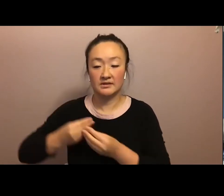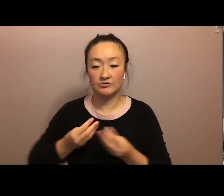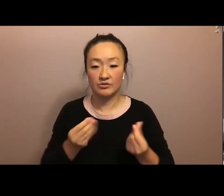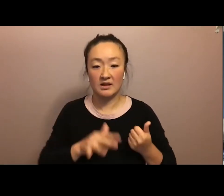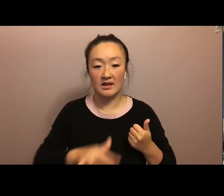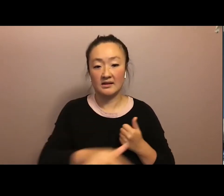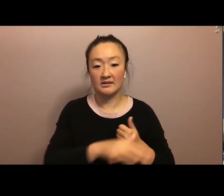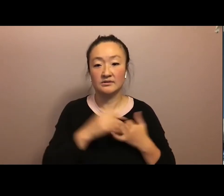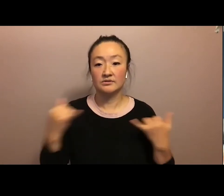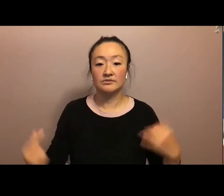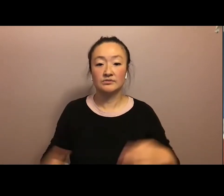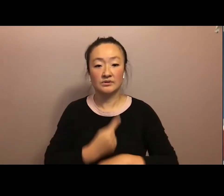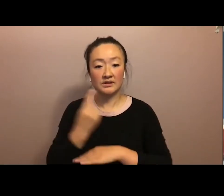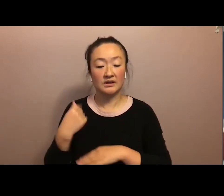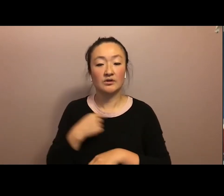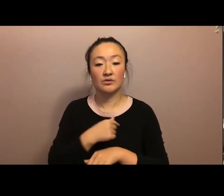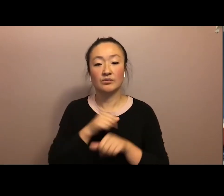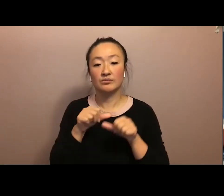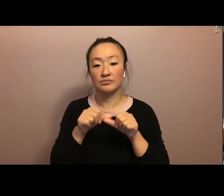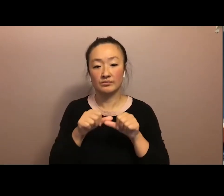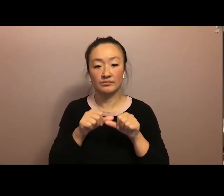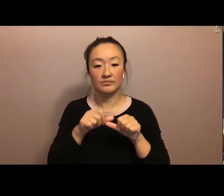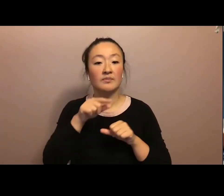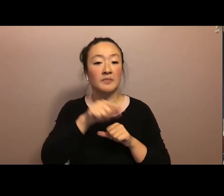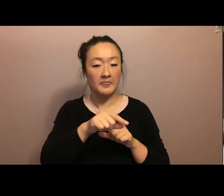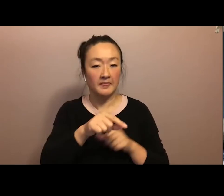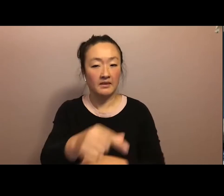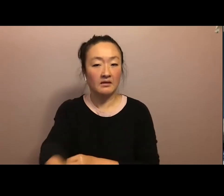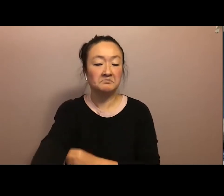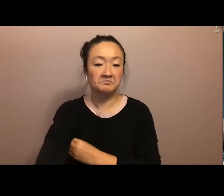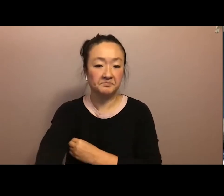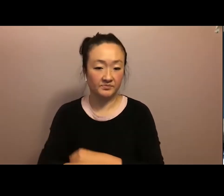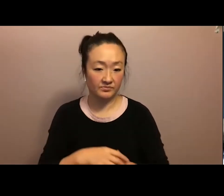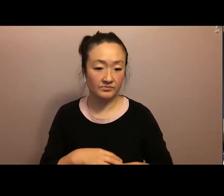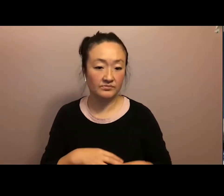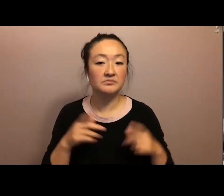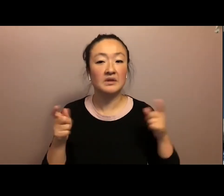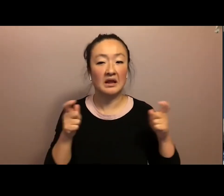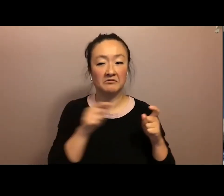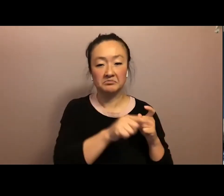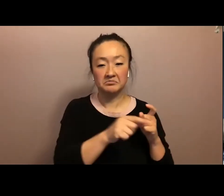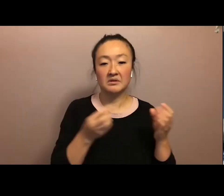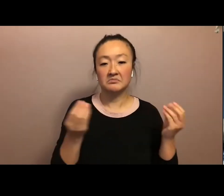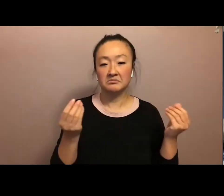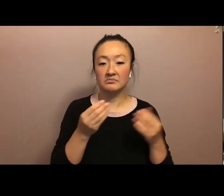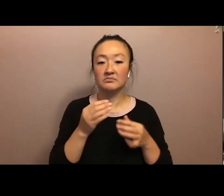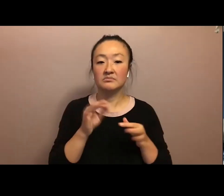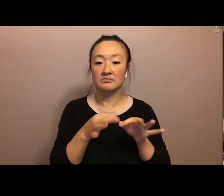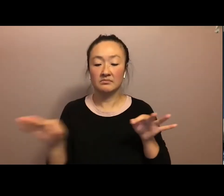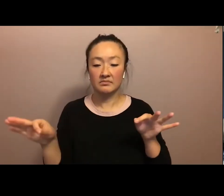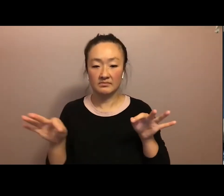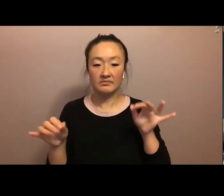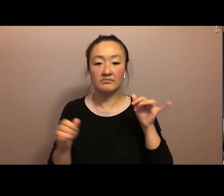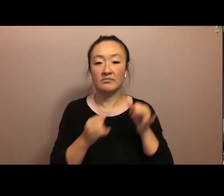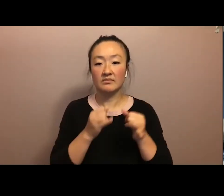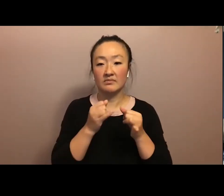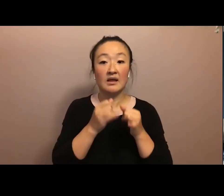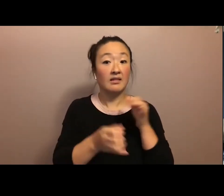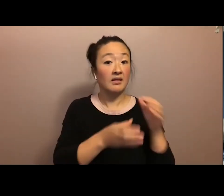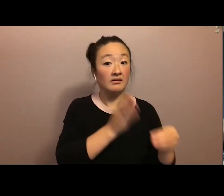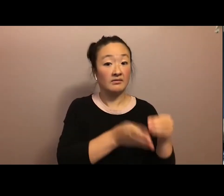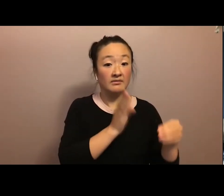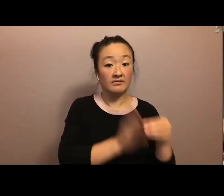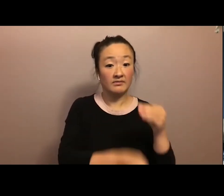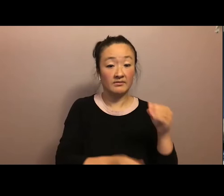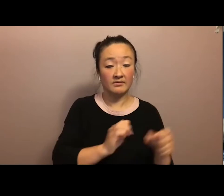Today, our kia'i continue to govern the alohulu kupuna with aloha aina. That ended with COVID-19. It took a